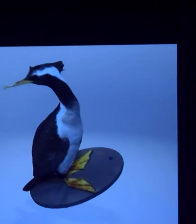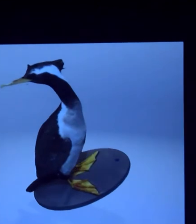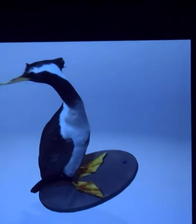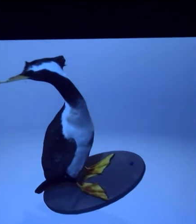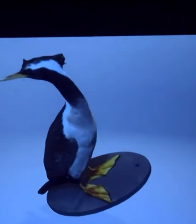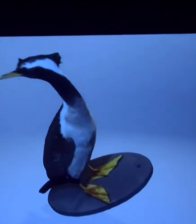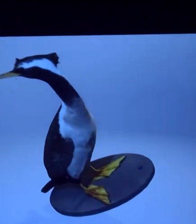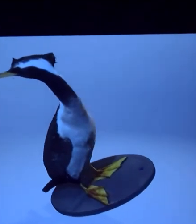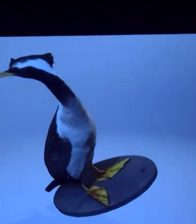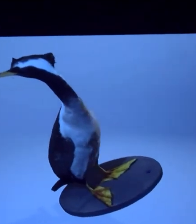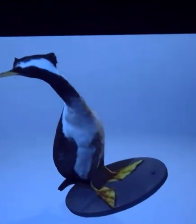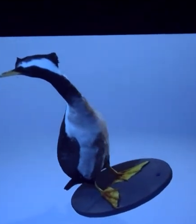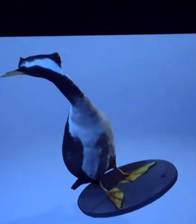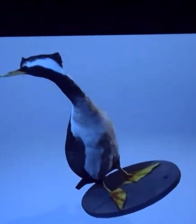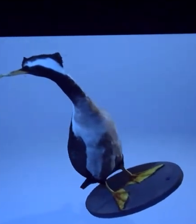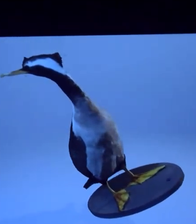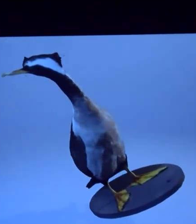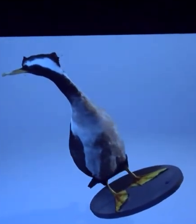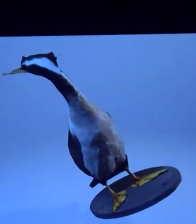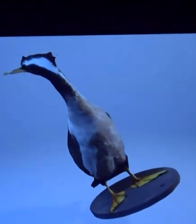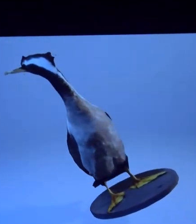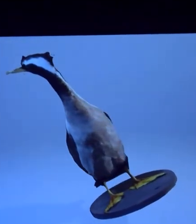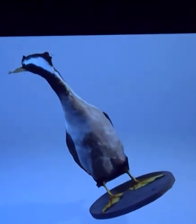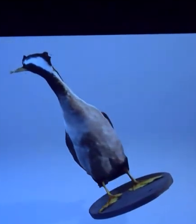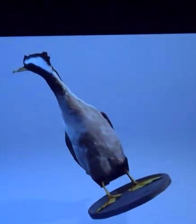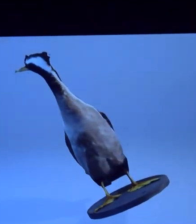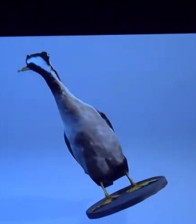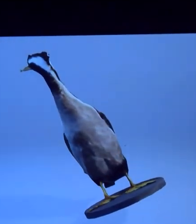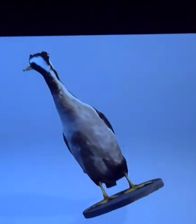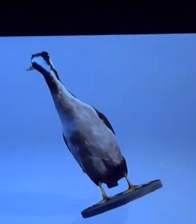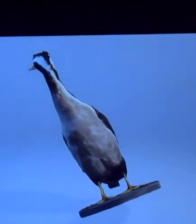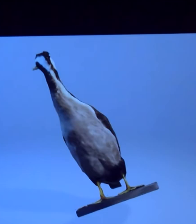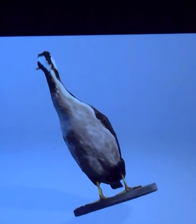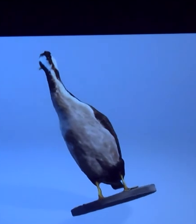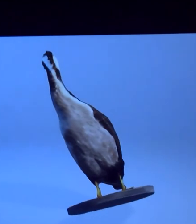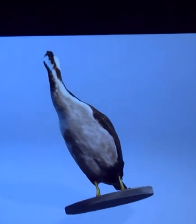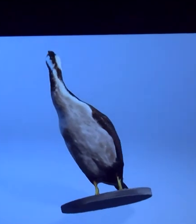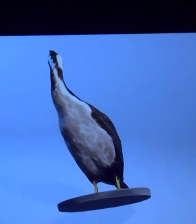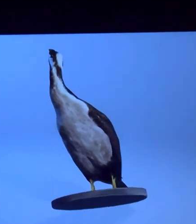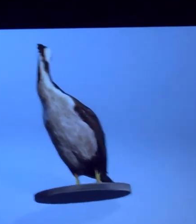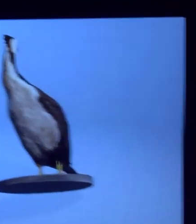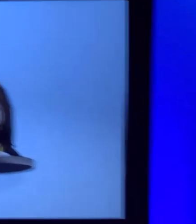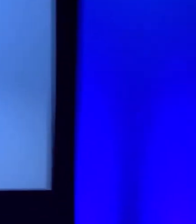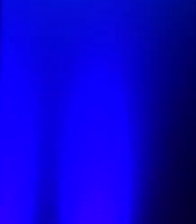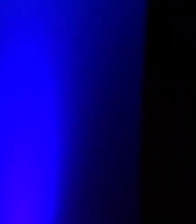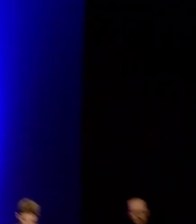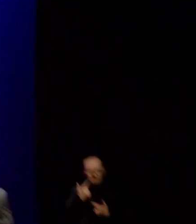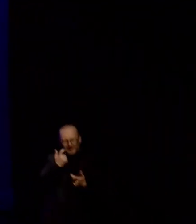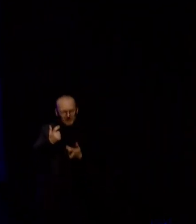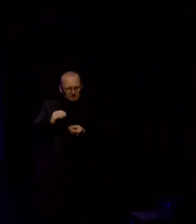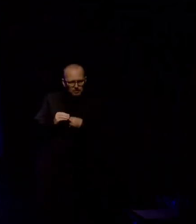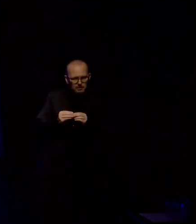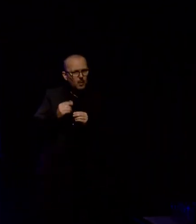have 3D printers in our basement in the museum, but we quickly found a few issues with the printing process. So we couldn't print in full colour.